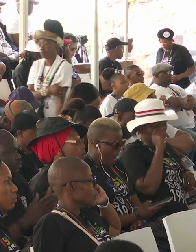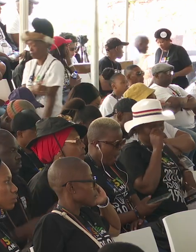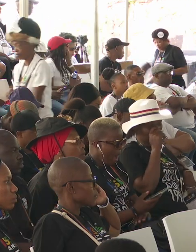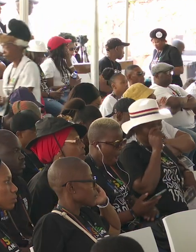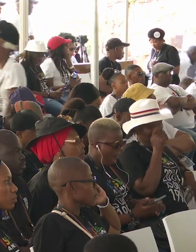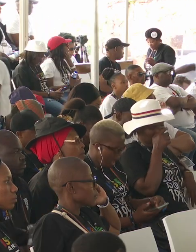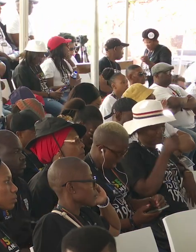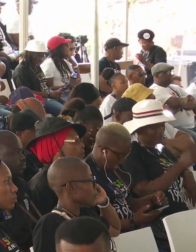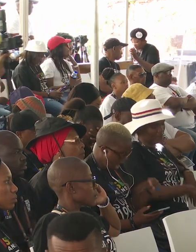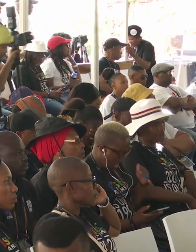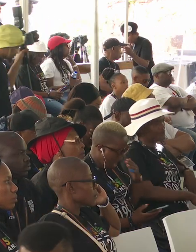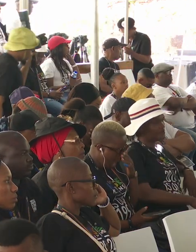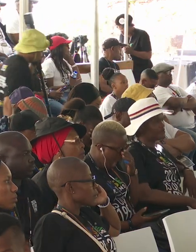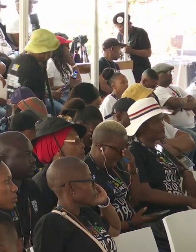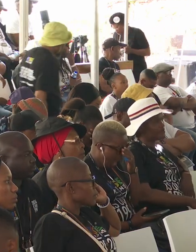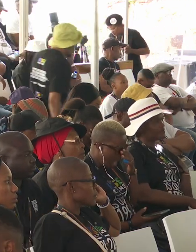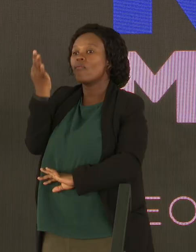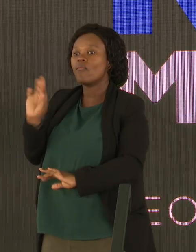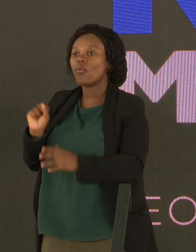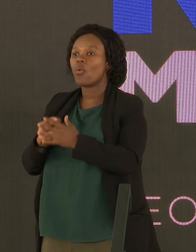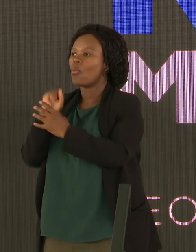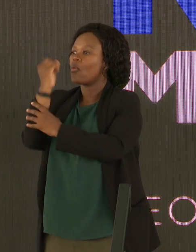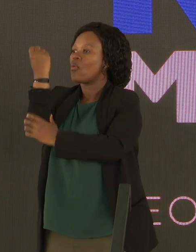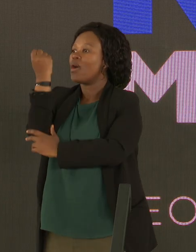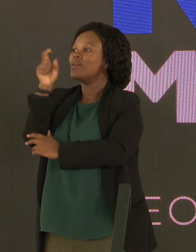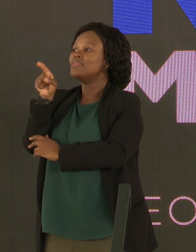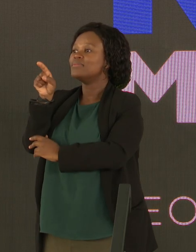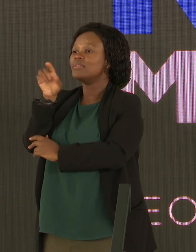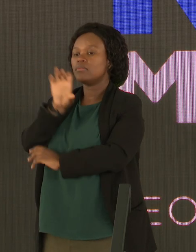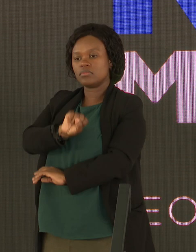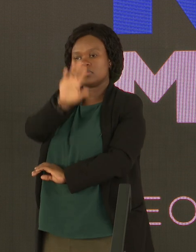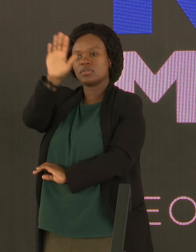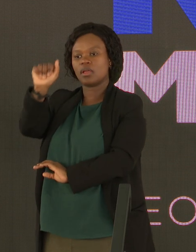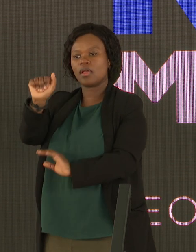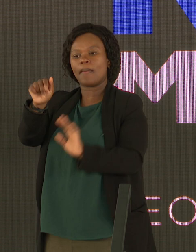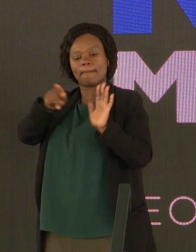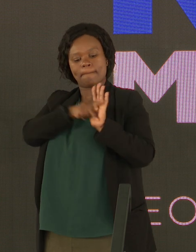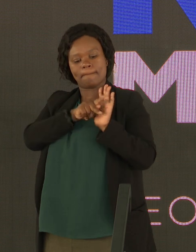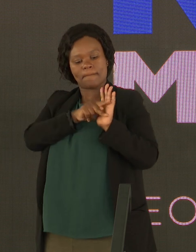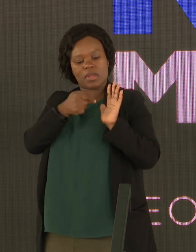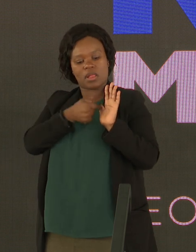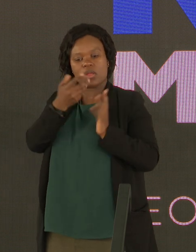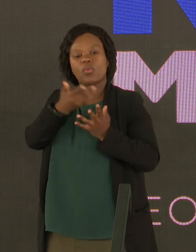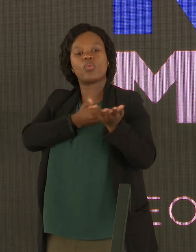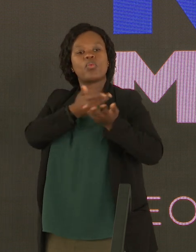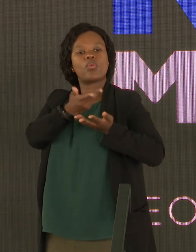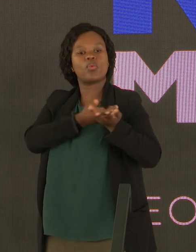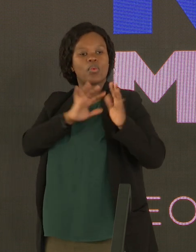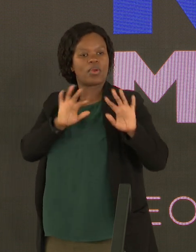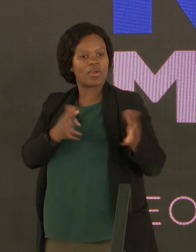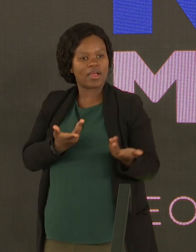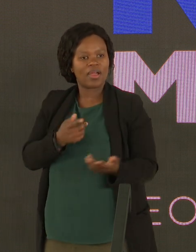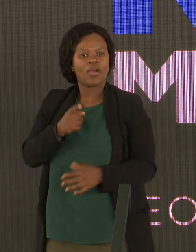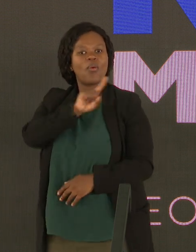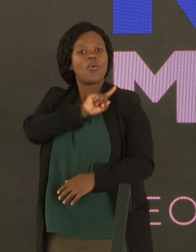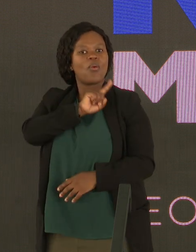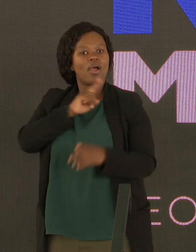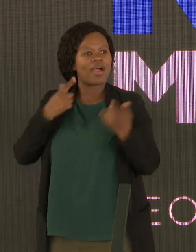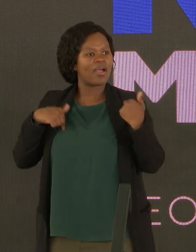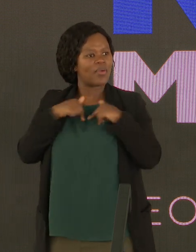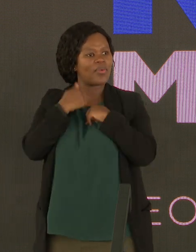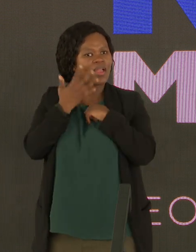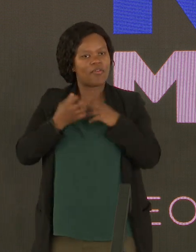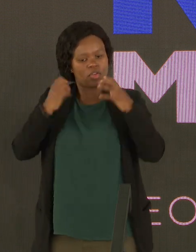Now, I think for Raiz Mzanti, in your economic policy conversations, we need to talk about why we have a strong mineral